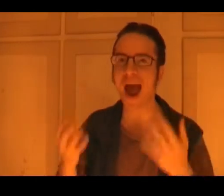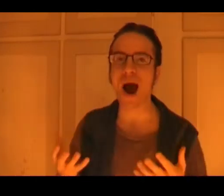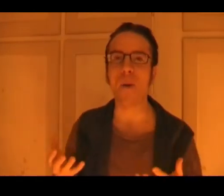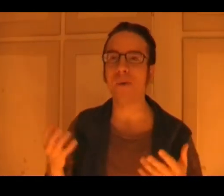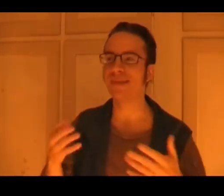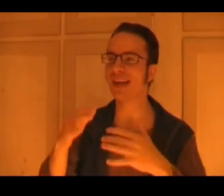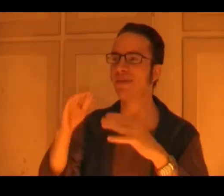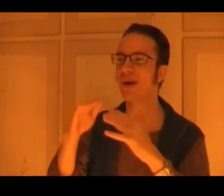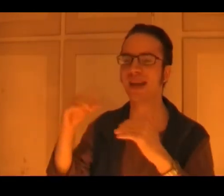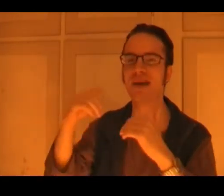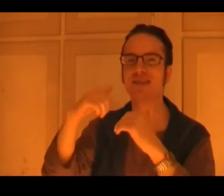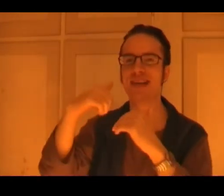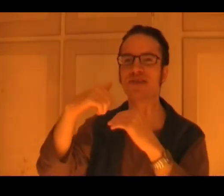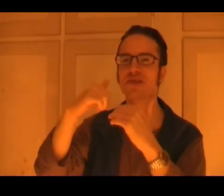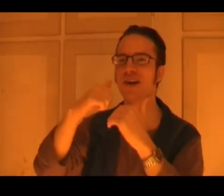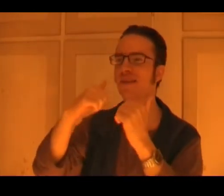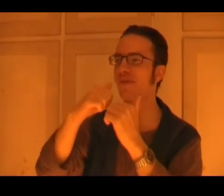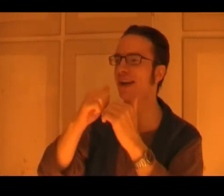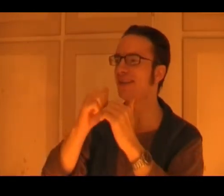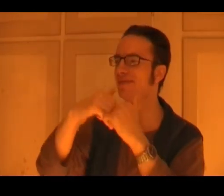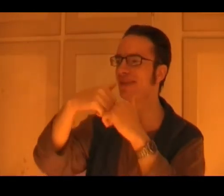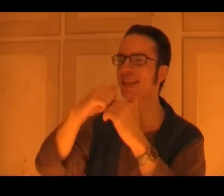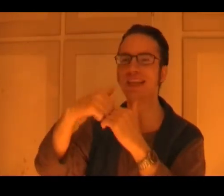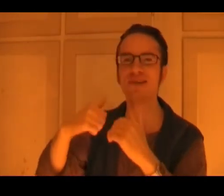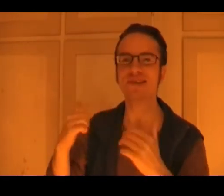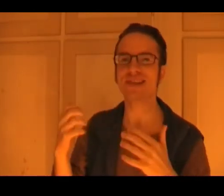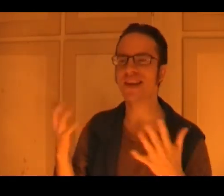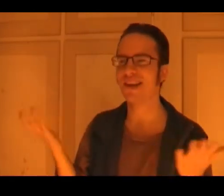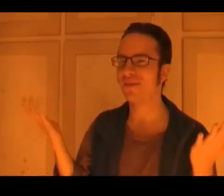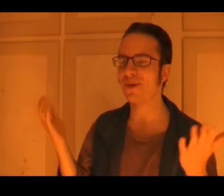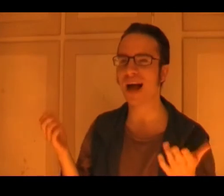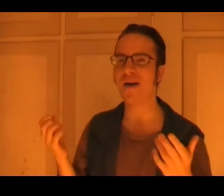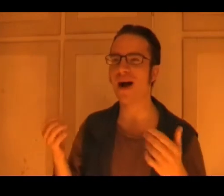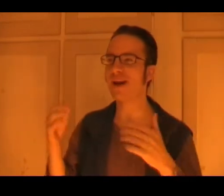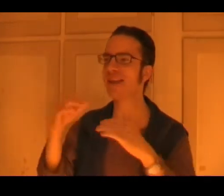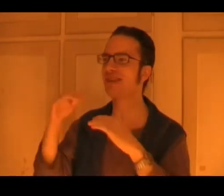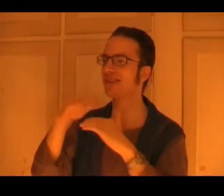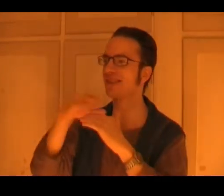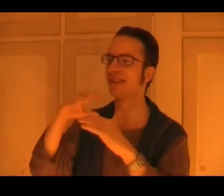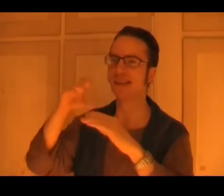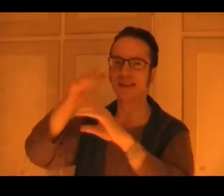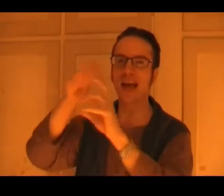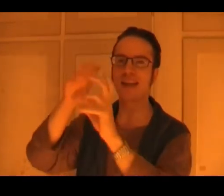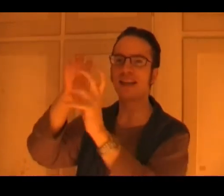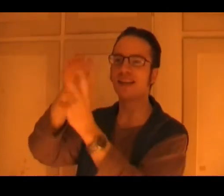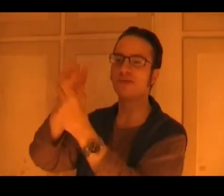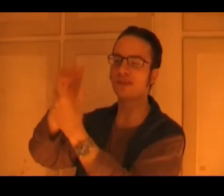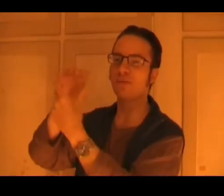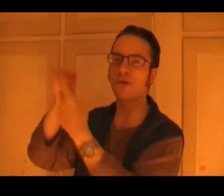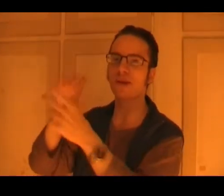how? They, what, they have sensors on the fucking gears? Well, how, how can it just, and, and give such a perfect